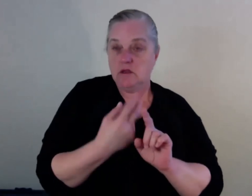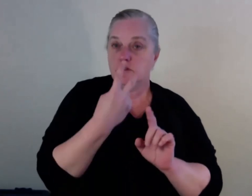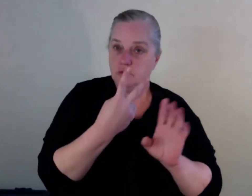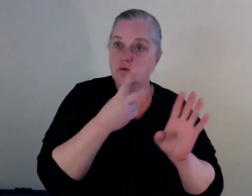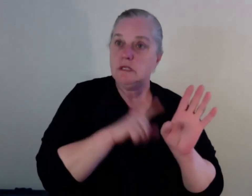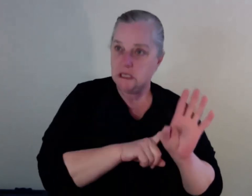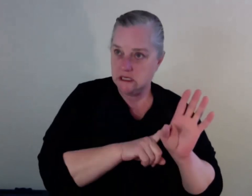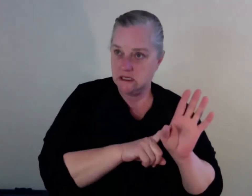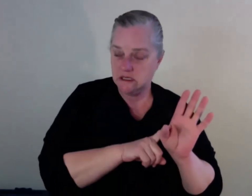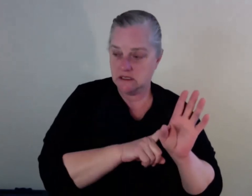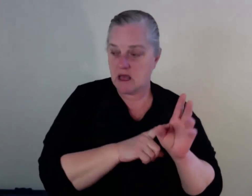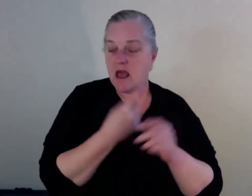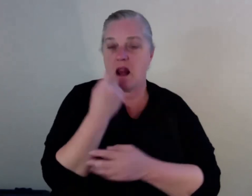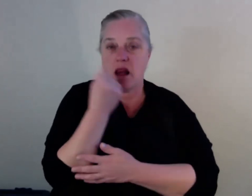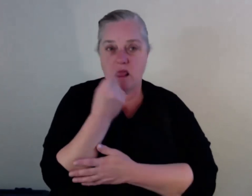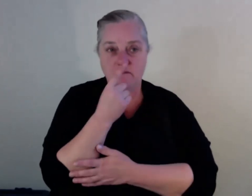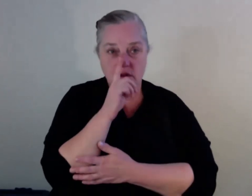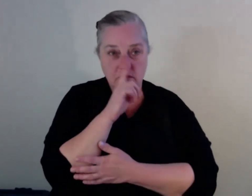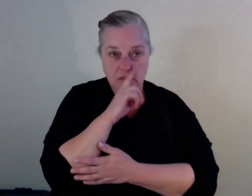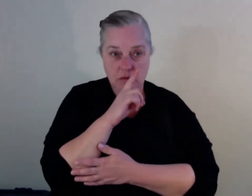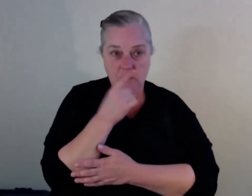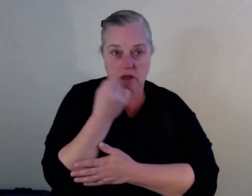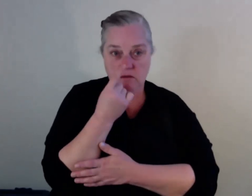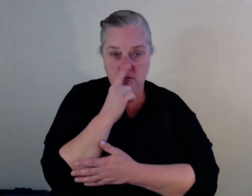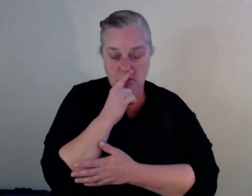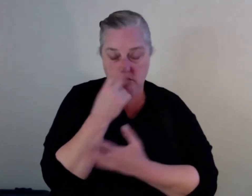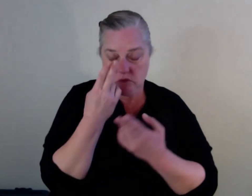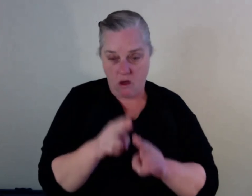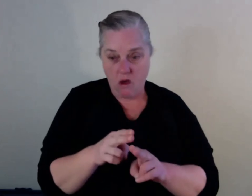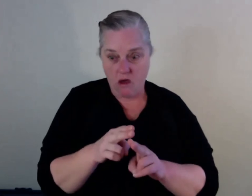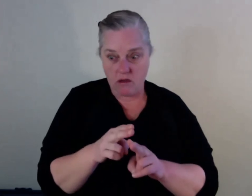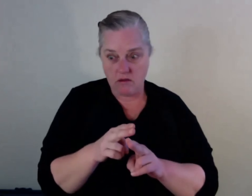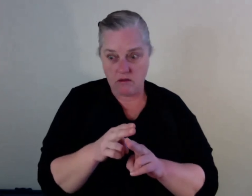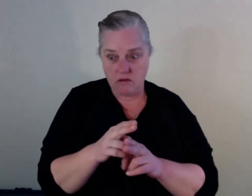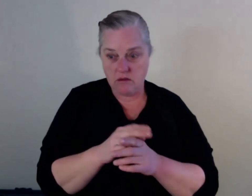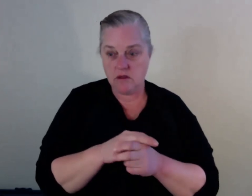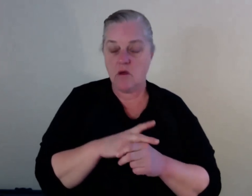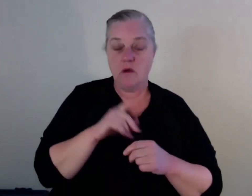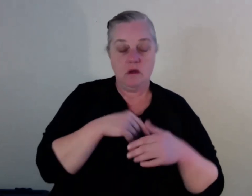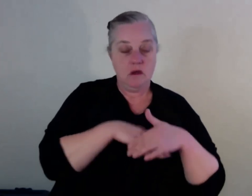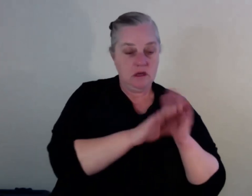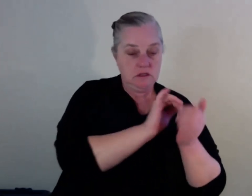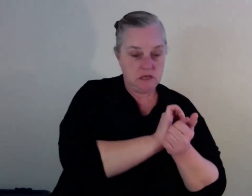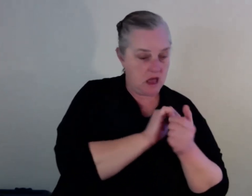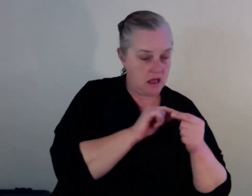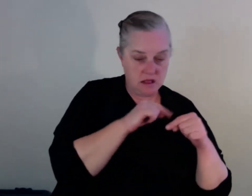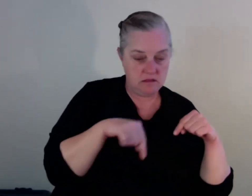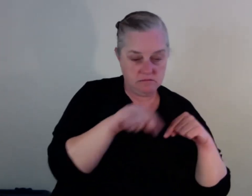people in the same pot, you're eating with them, you're sitting with them, you create a bond. It becomes like a little community. It doesn't